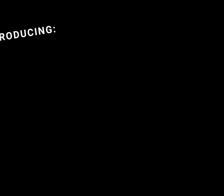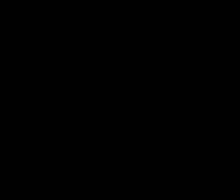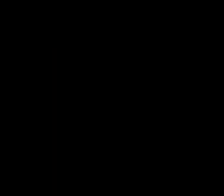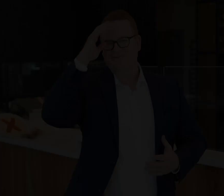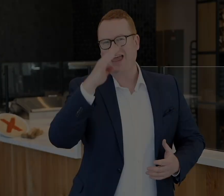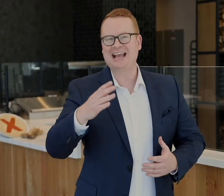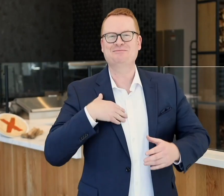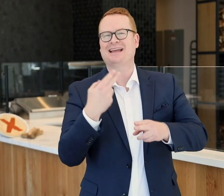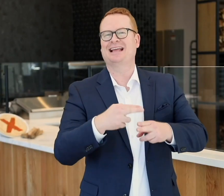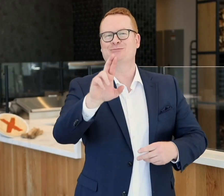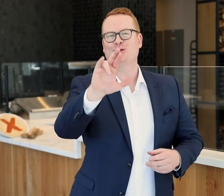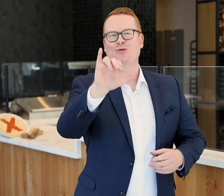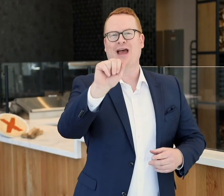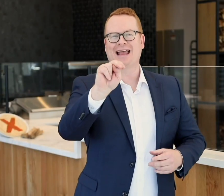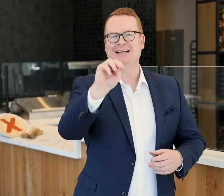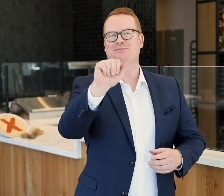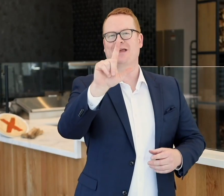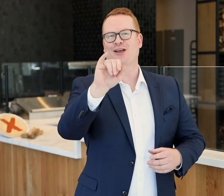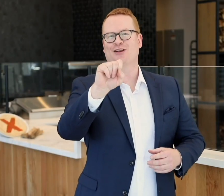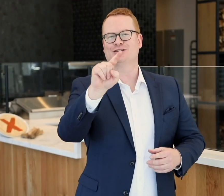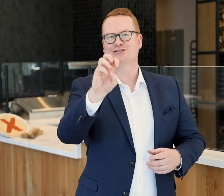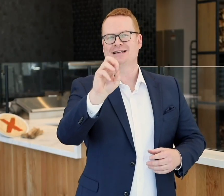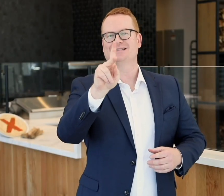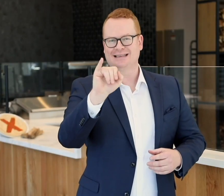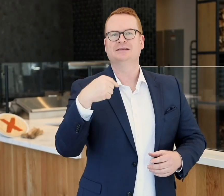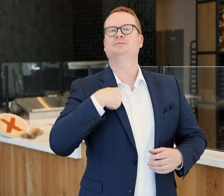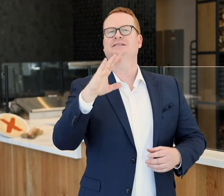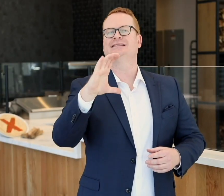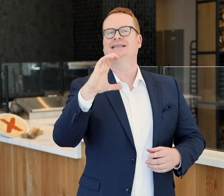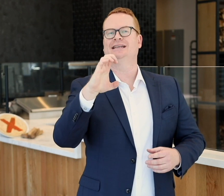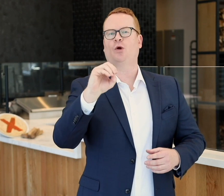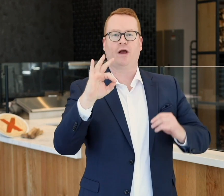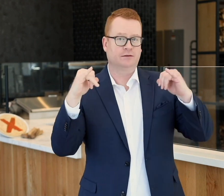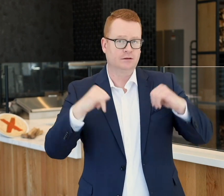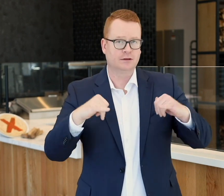Hi, my name is Ryan I am a